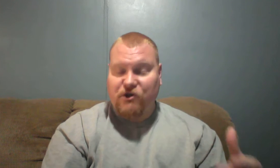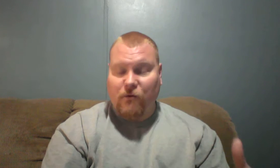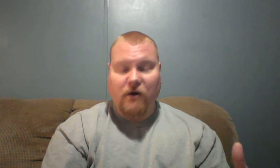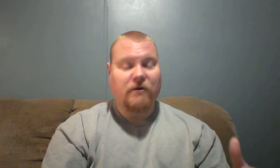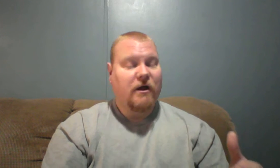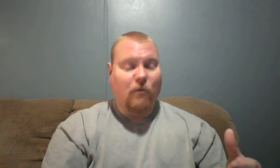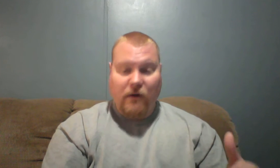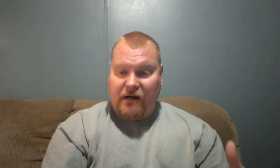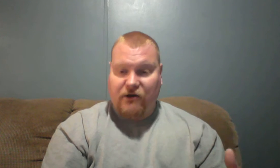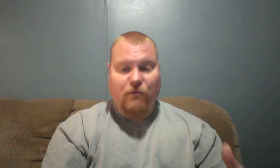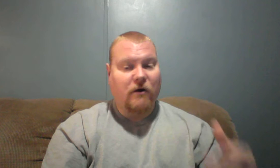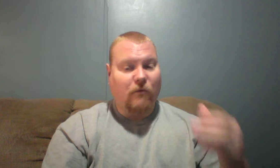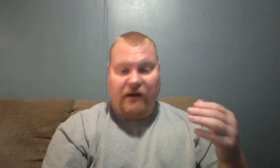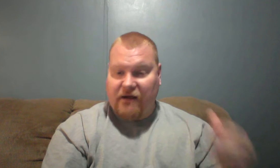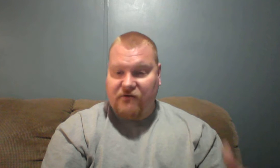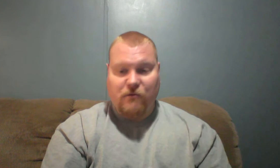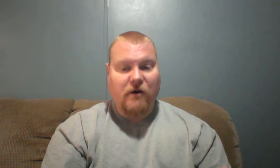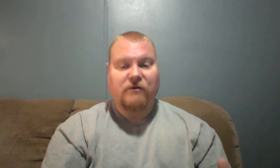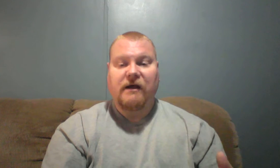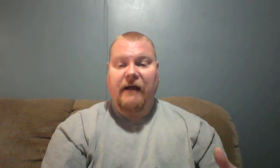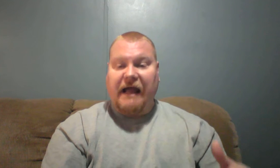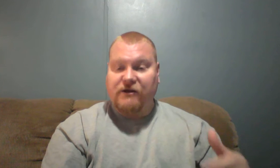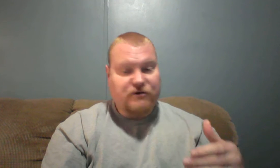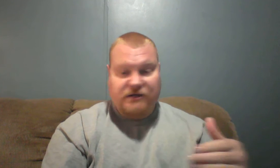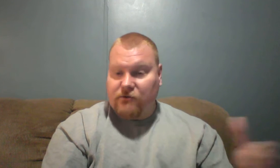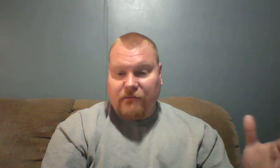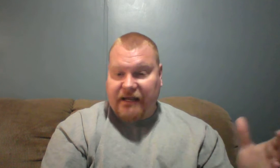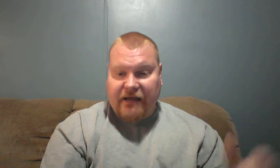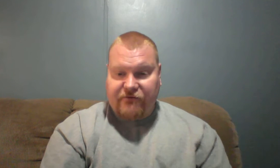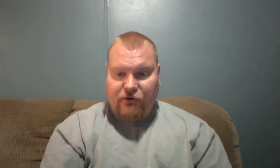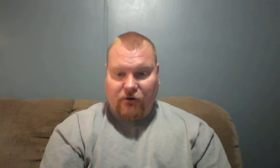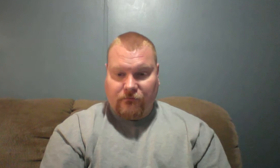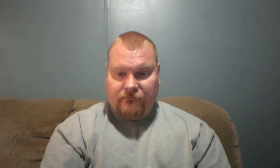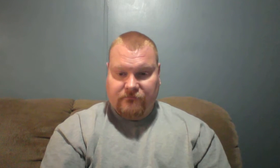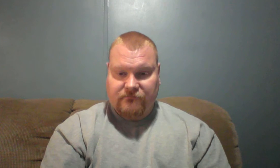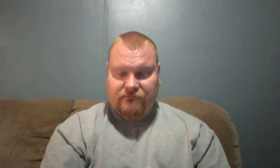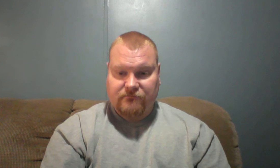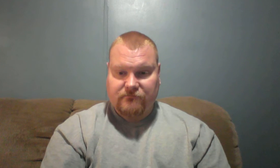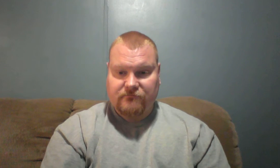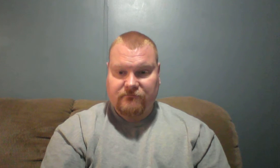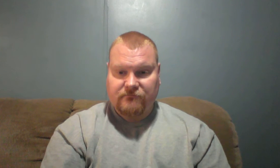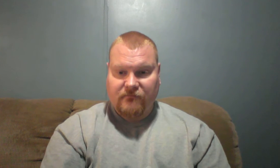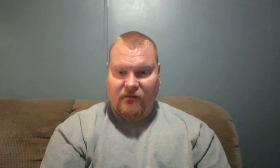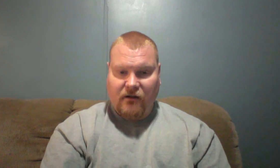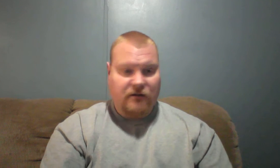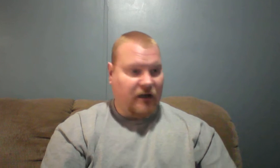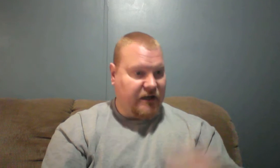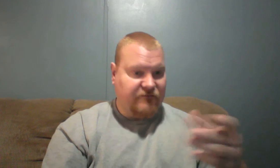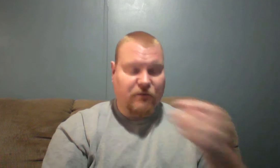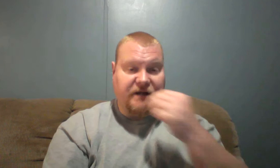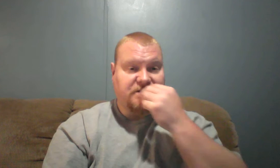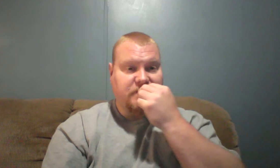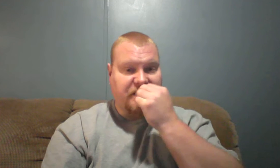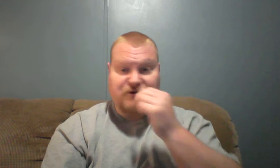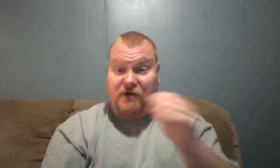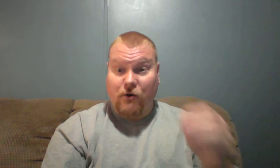want, where you want, whenever you want, and you're still going make heaven your home. While even preaching that there's no